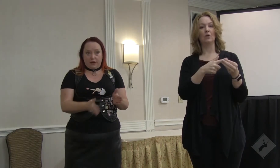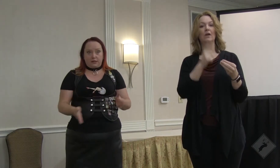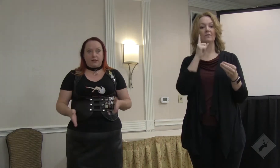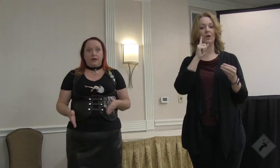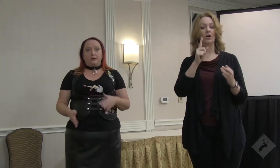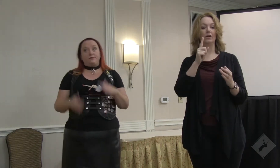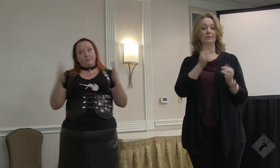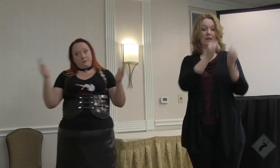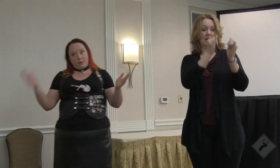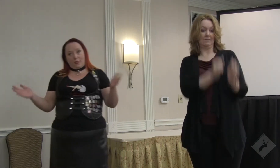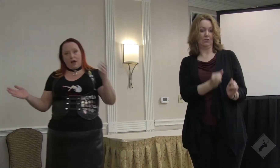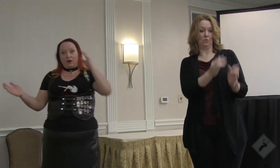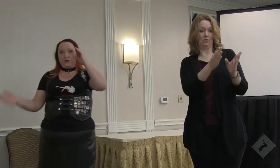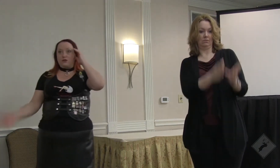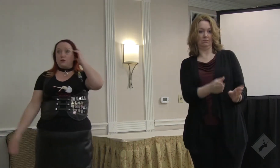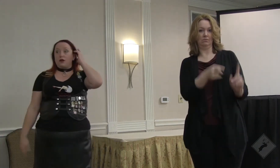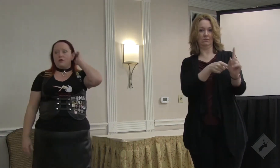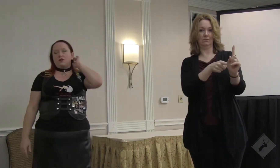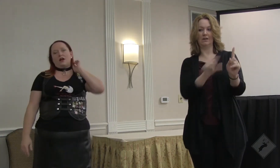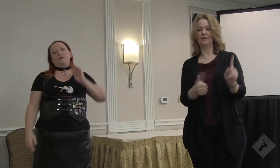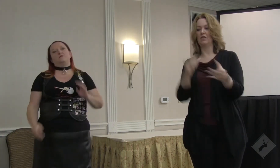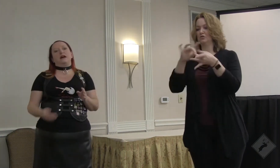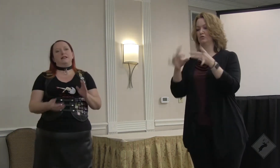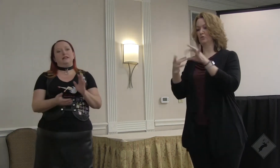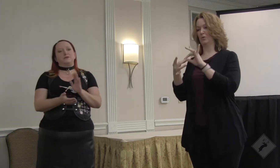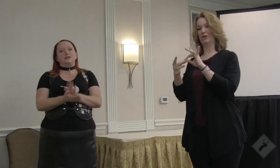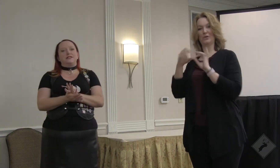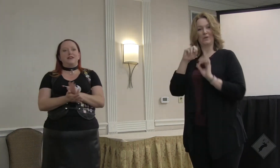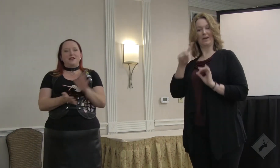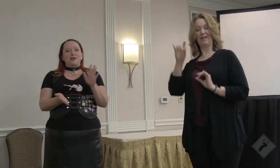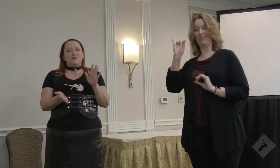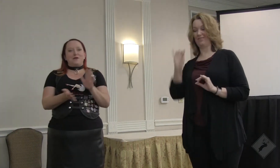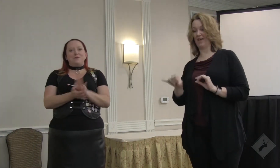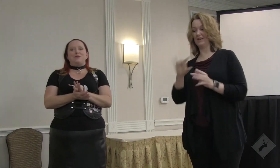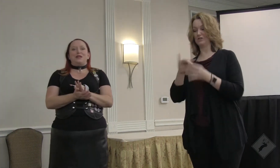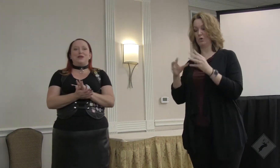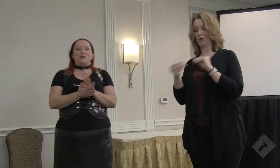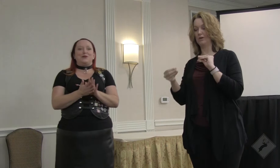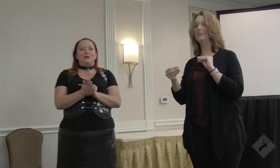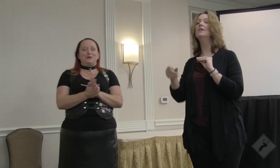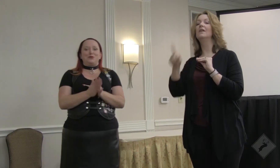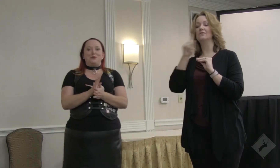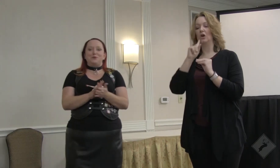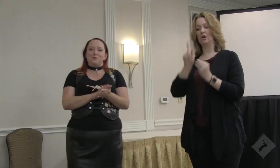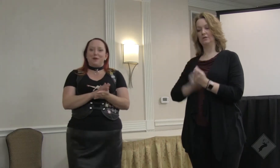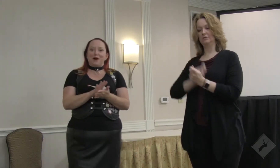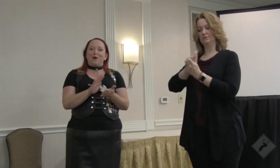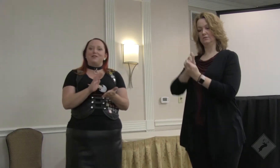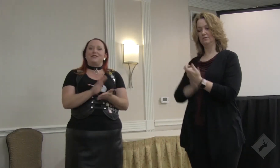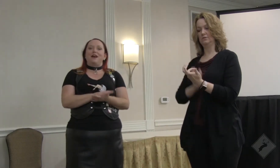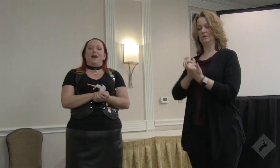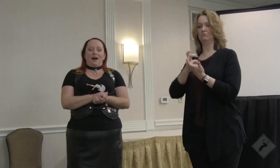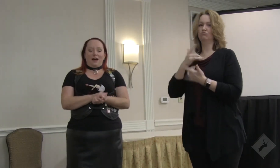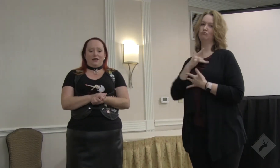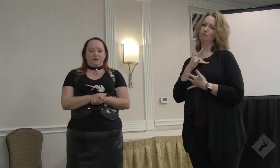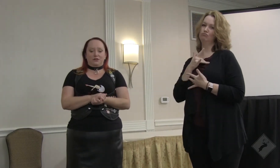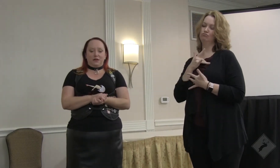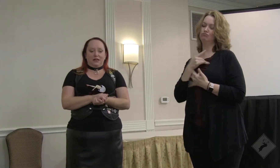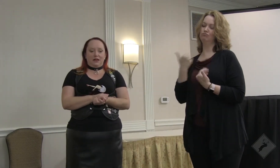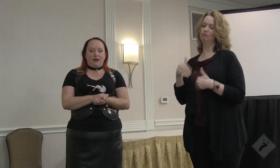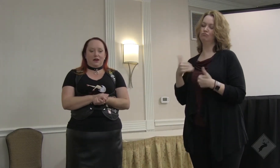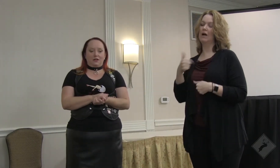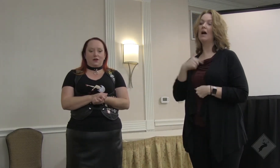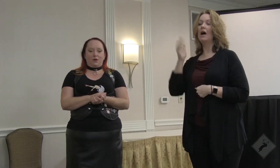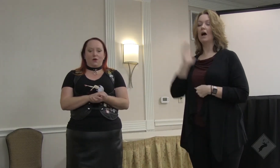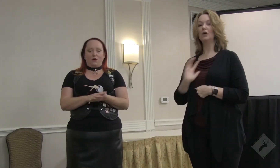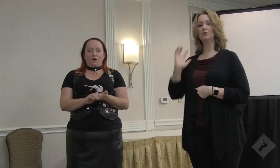individual basis here. I have another story, another client of mine, and this one is very particular to my heart. I used to